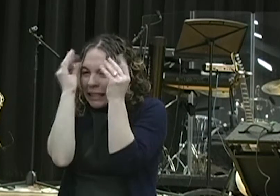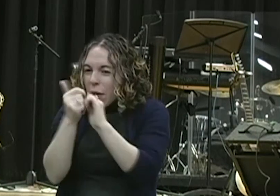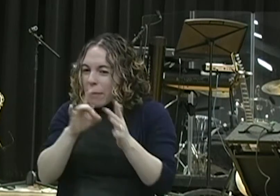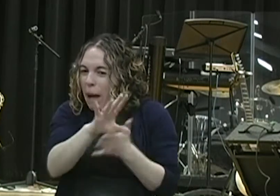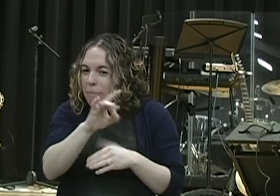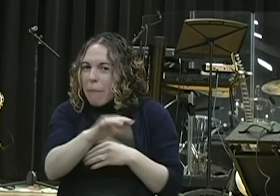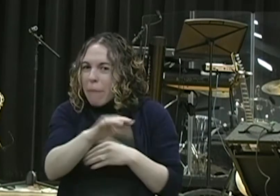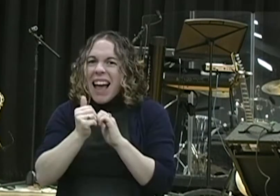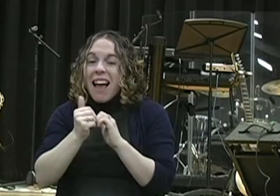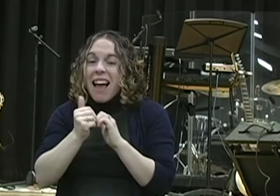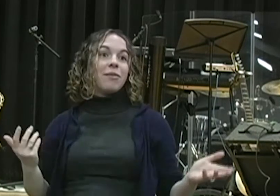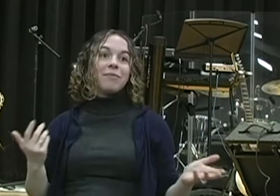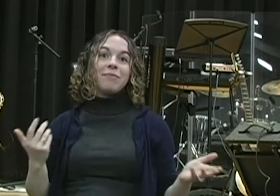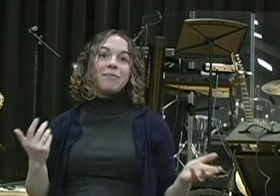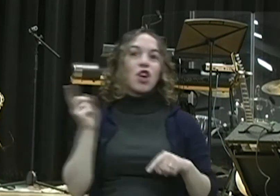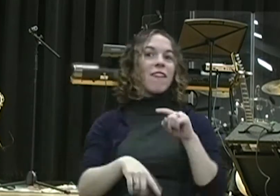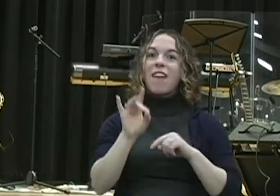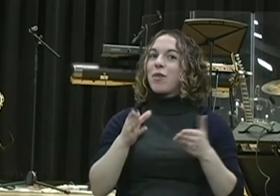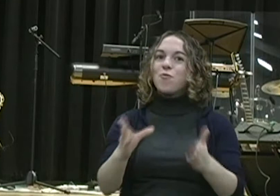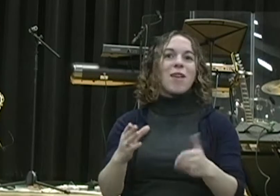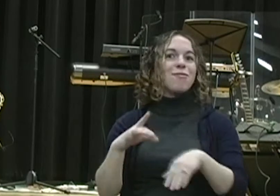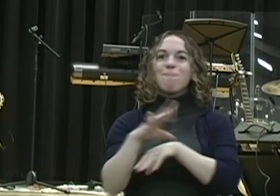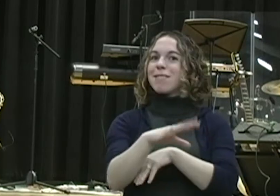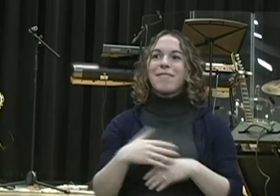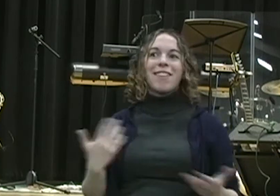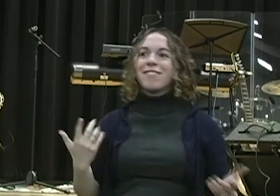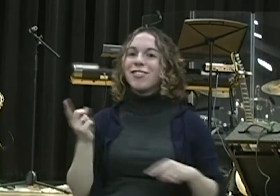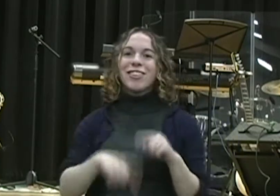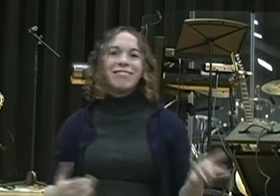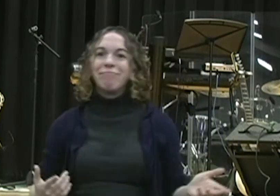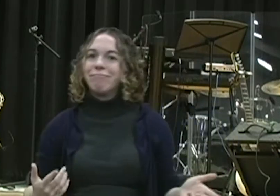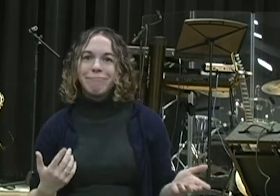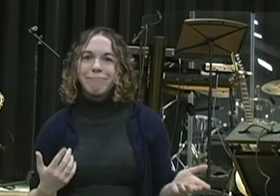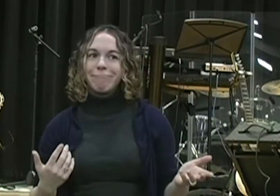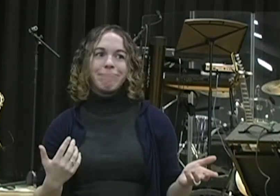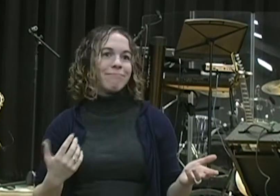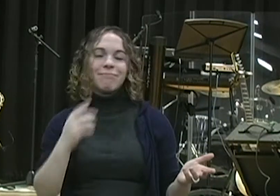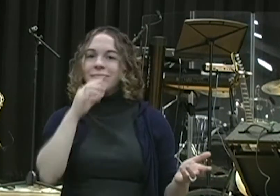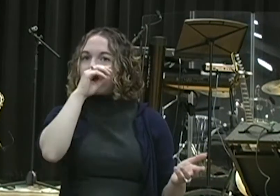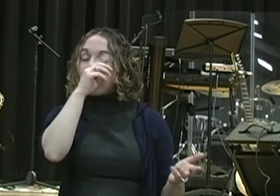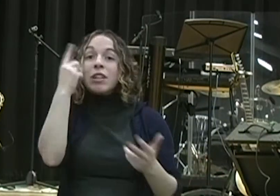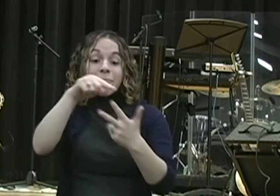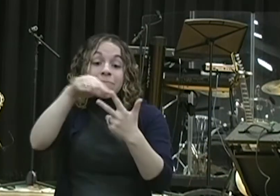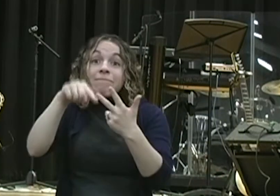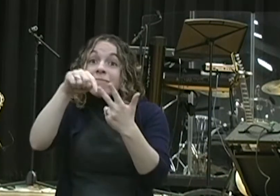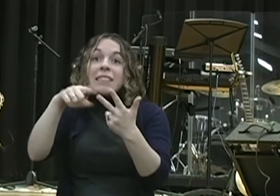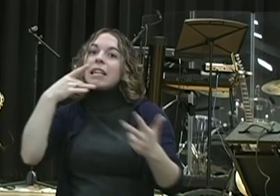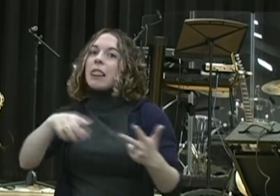He had the greatest minds of the greatest nation of that time trying to find one way to trap him up. He